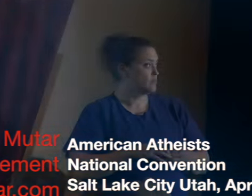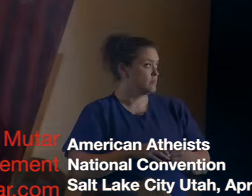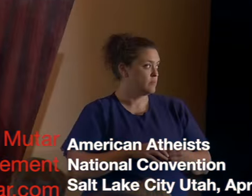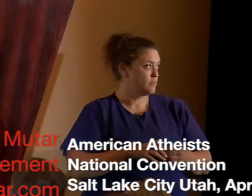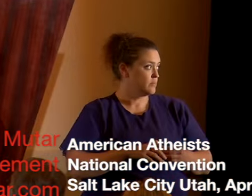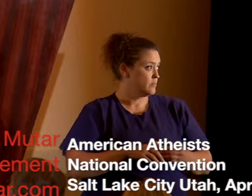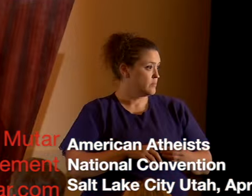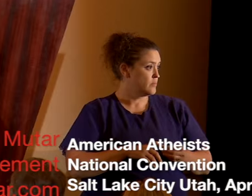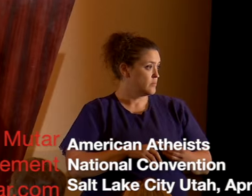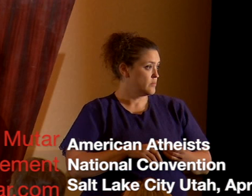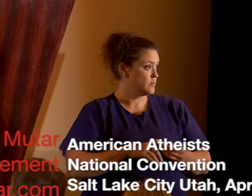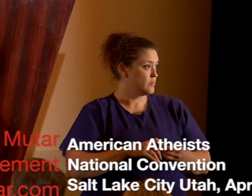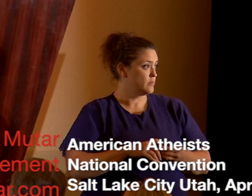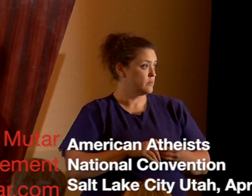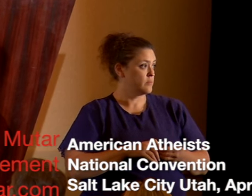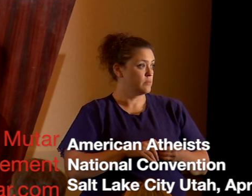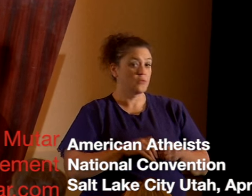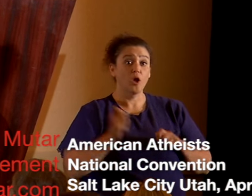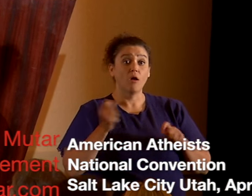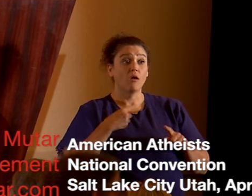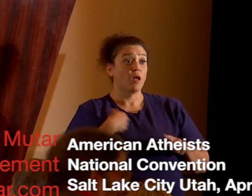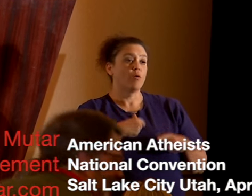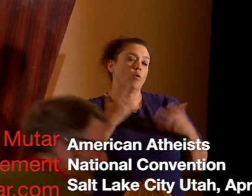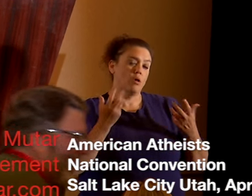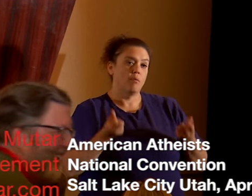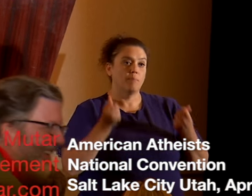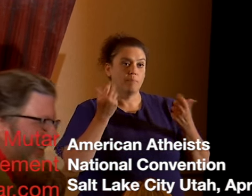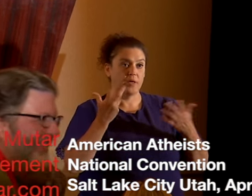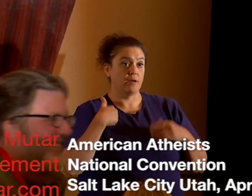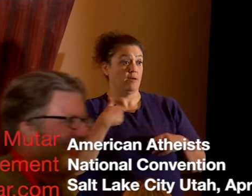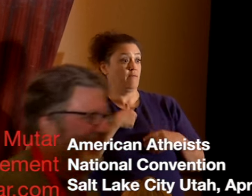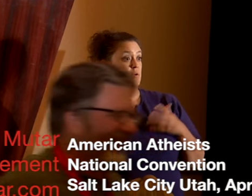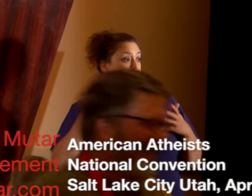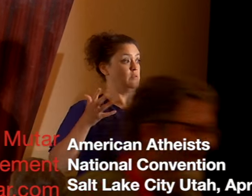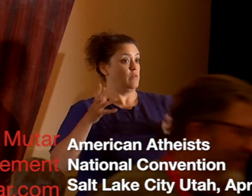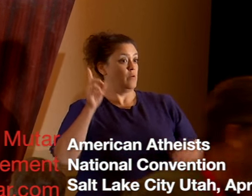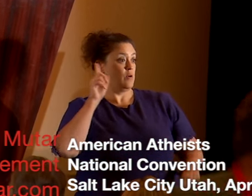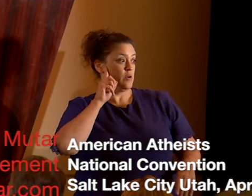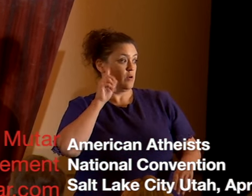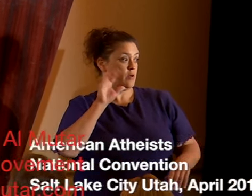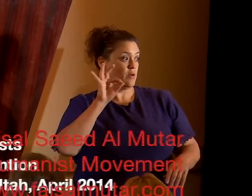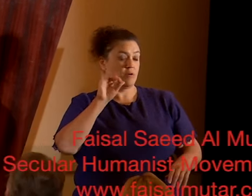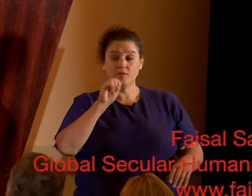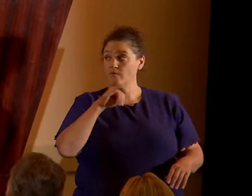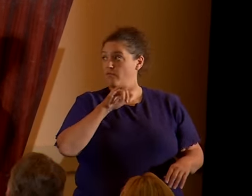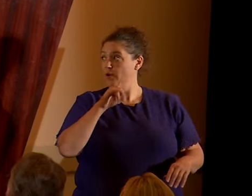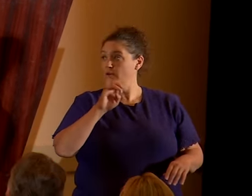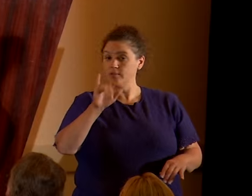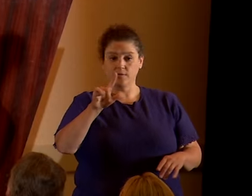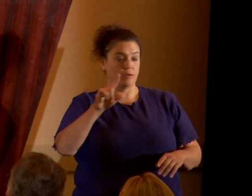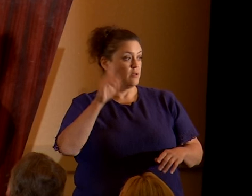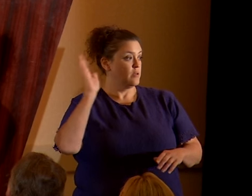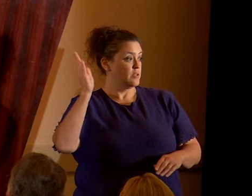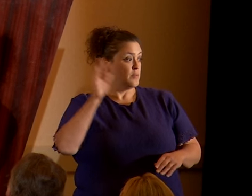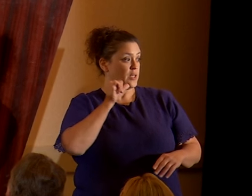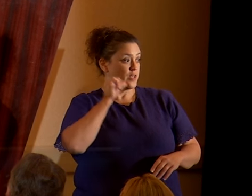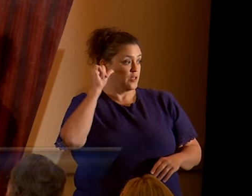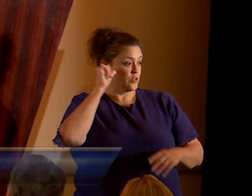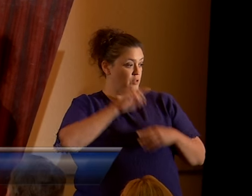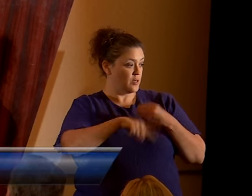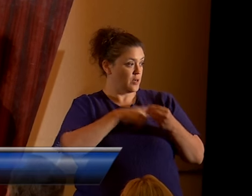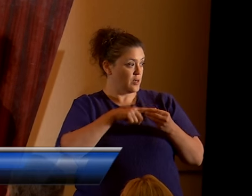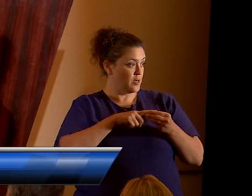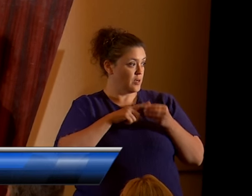We all, well many of us, have already heard Faisal Saeed Al-Muttar speaking yesterday on the